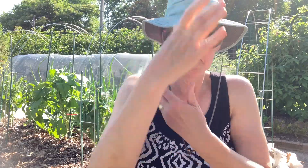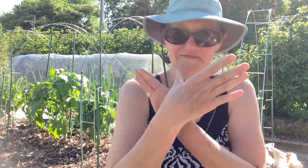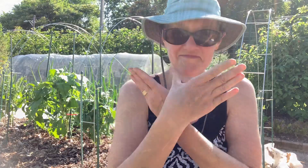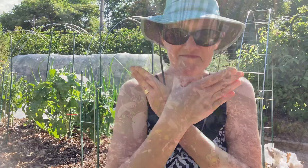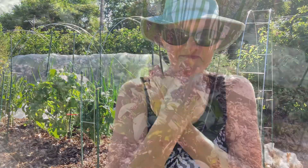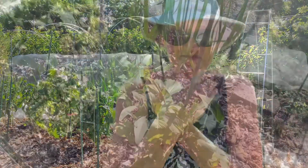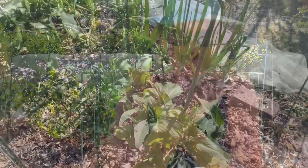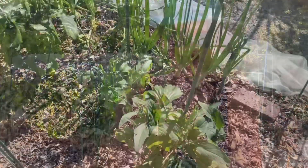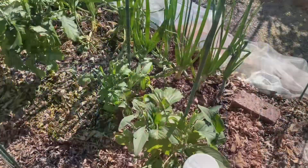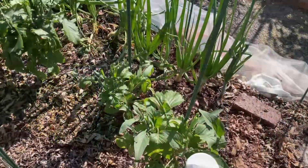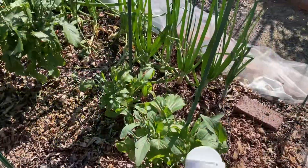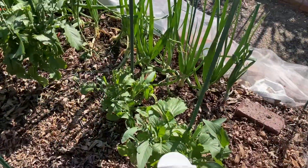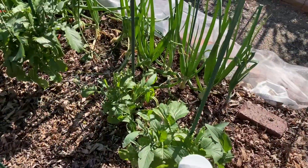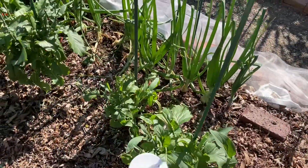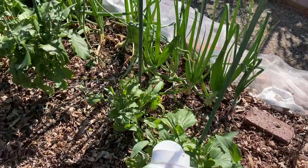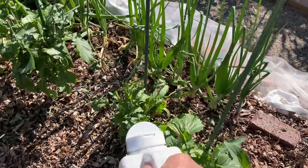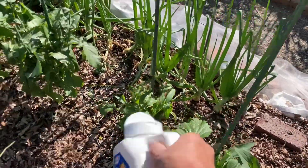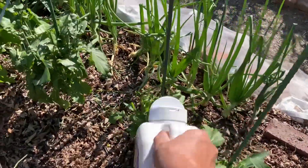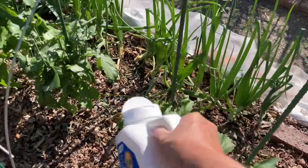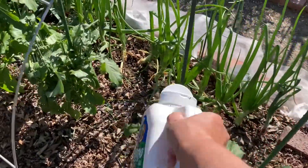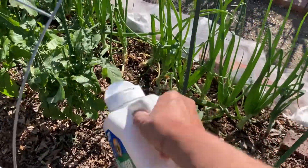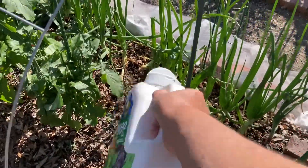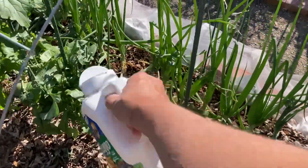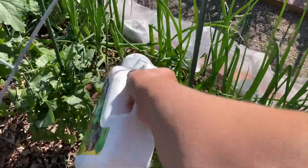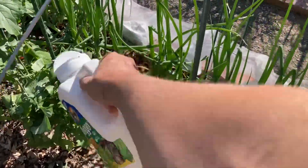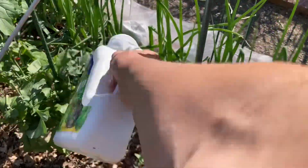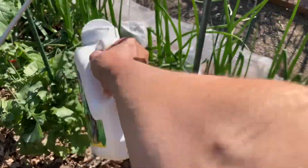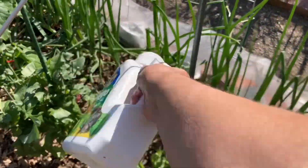cabbage butterfly caterpillars is it's